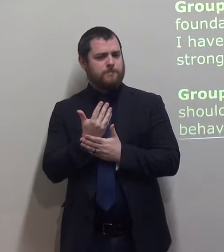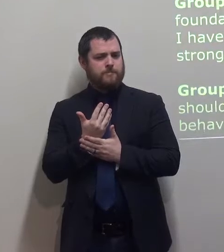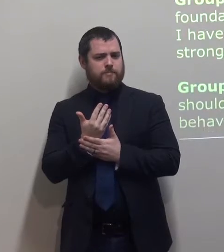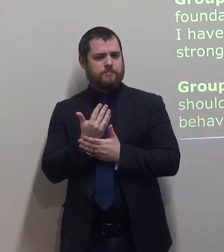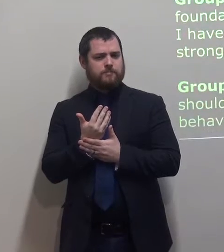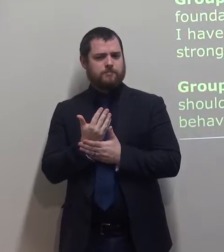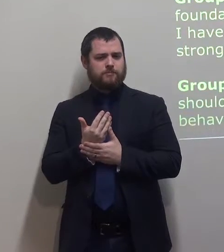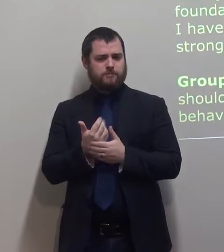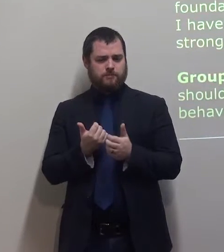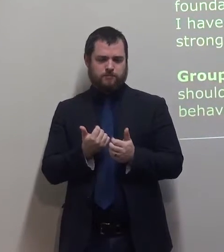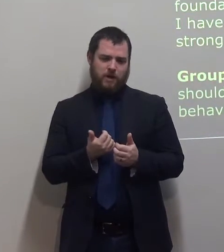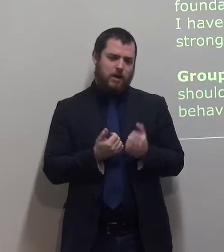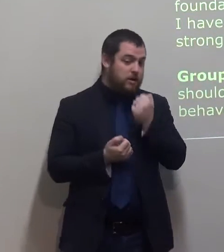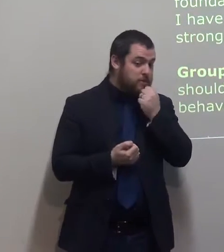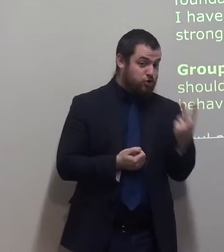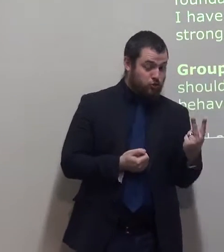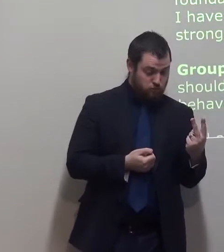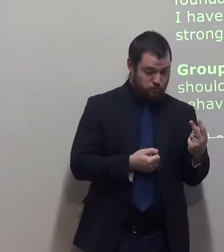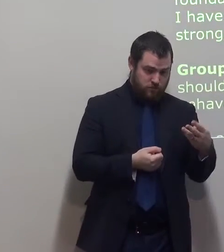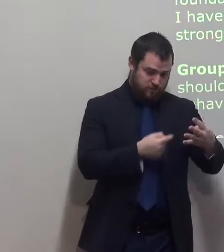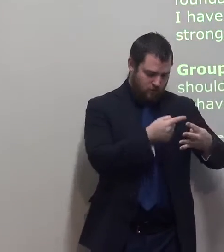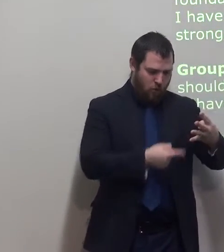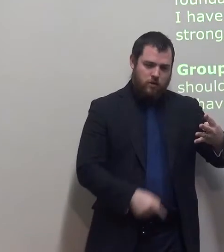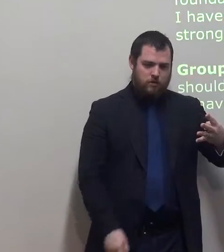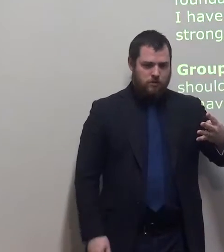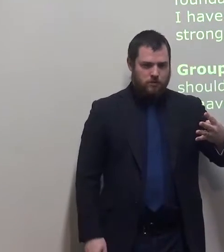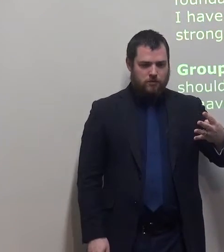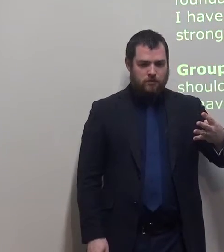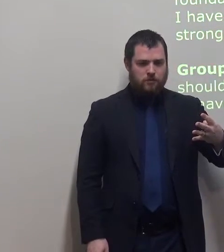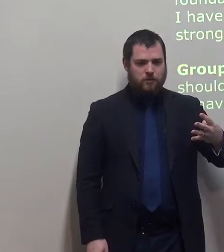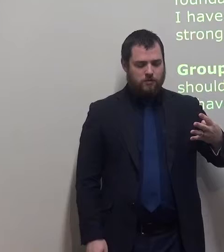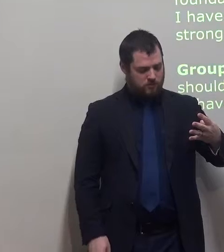Group number two are the things I should do and how I should behave.